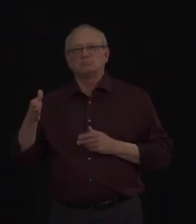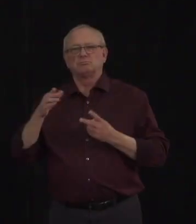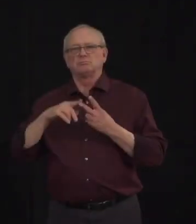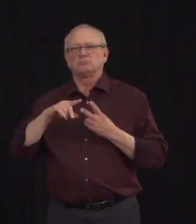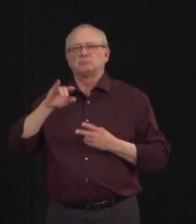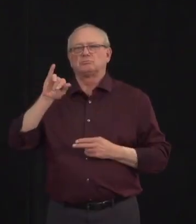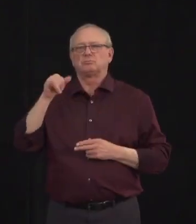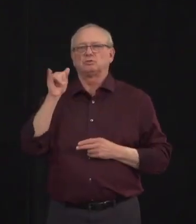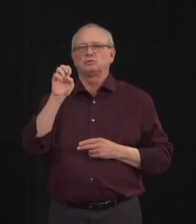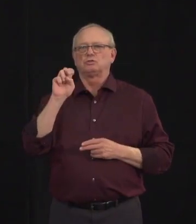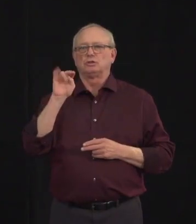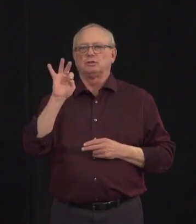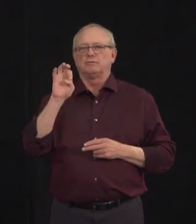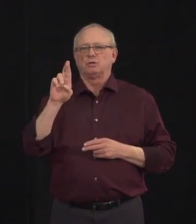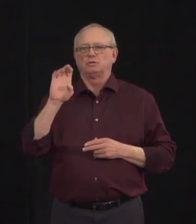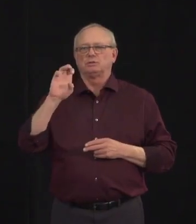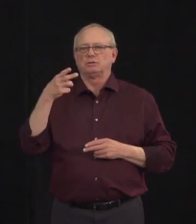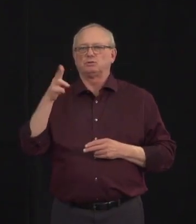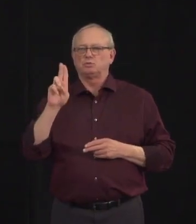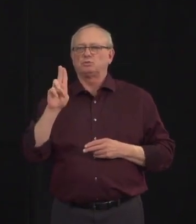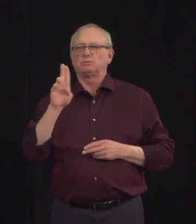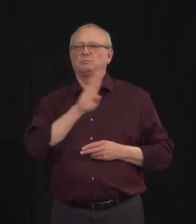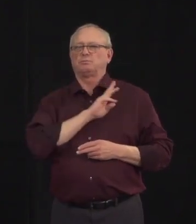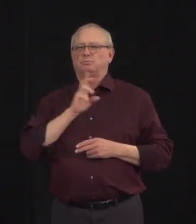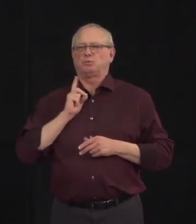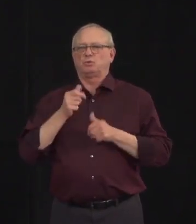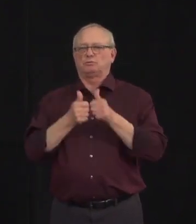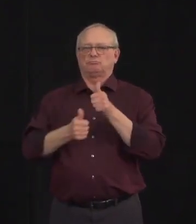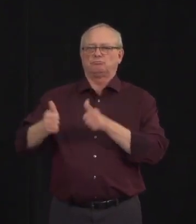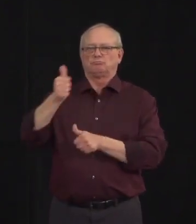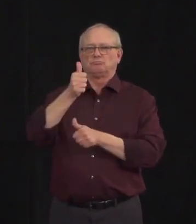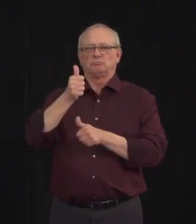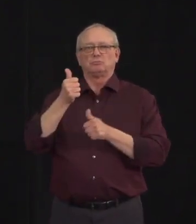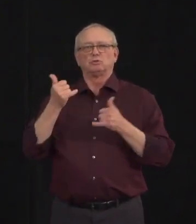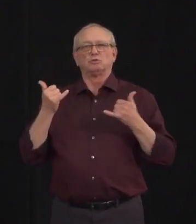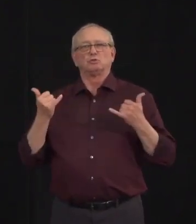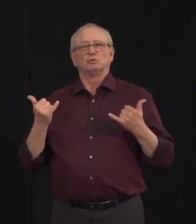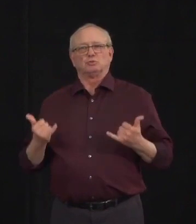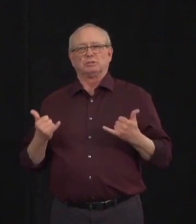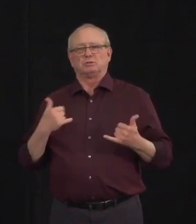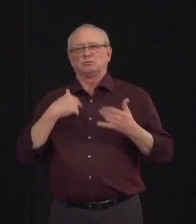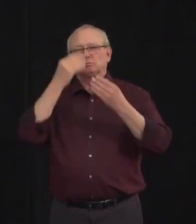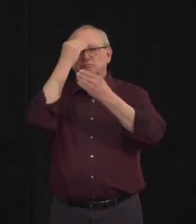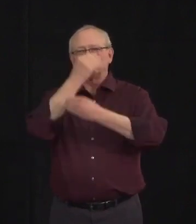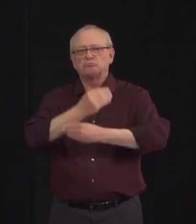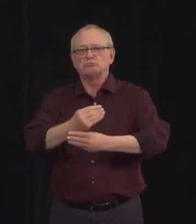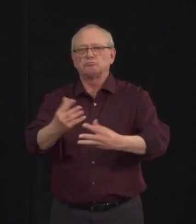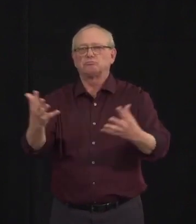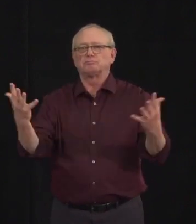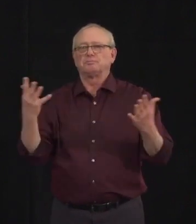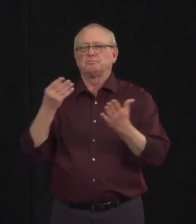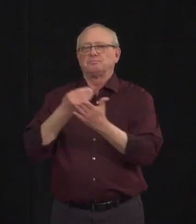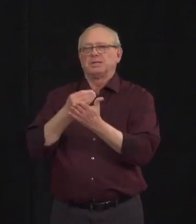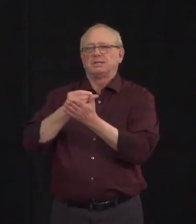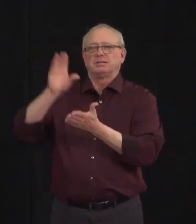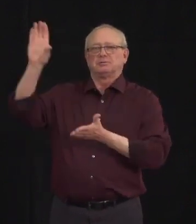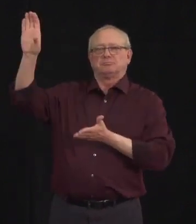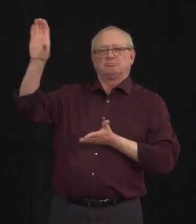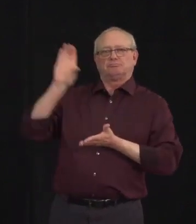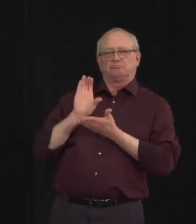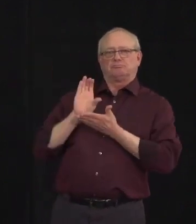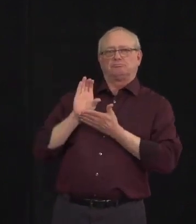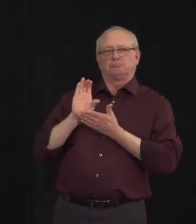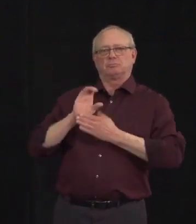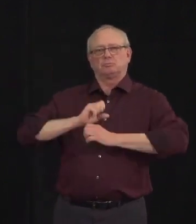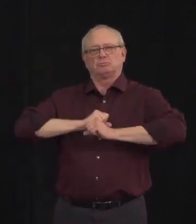Today I'm pleased to share a major announcement of new funding to protect folks in continuing care from long-term care to